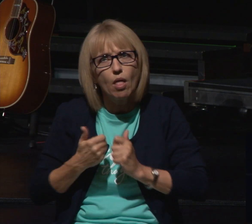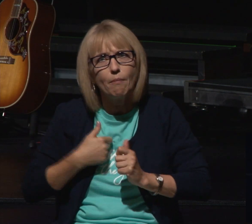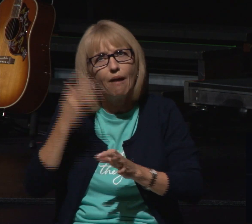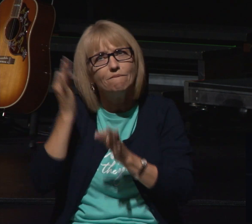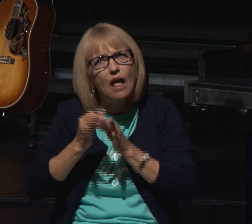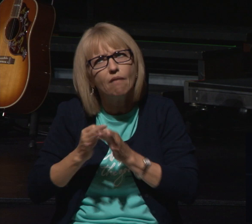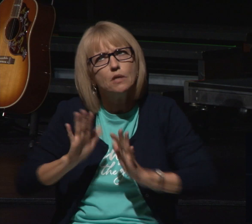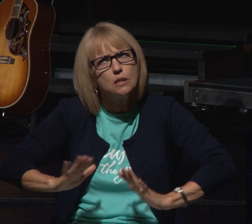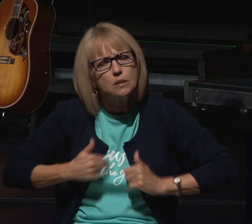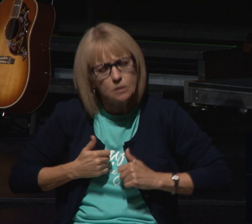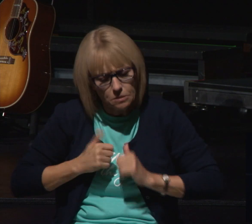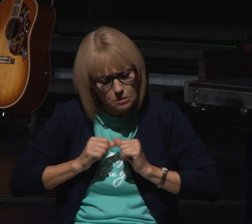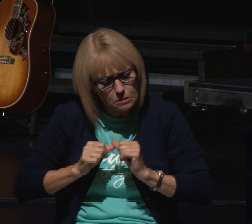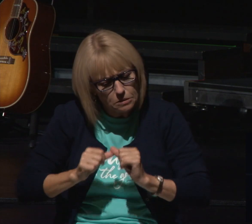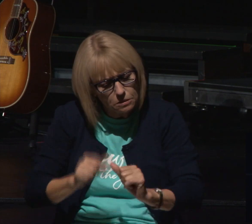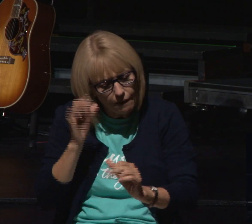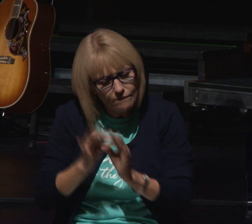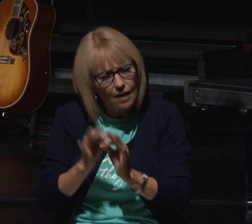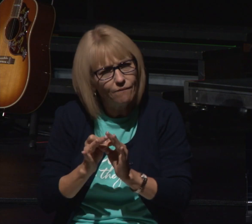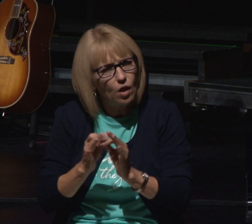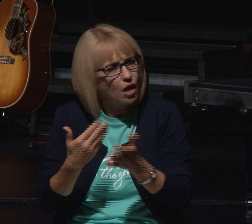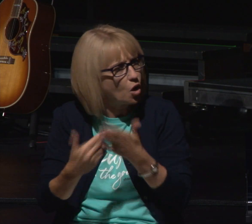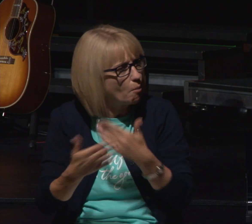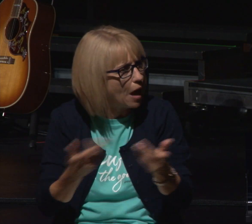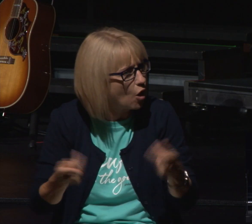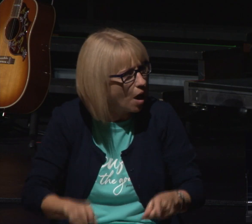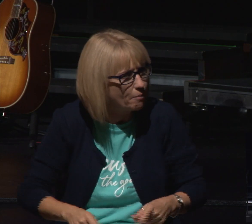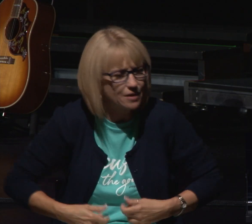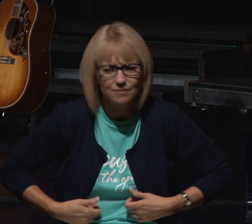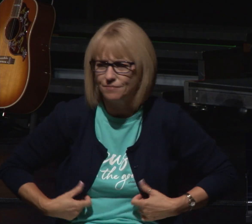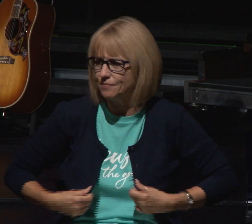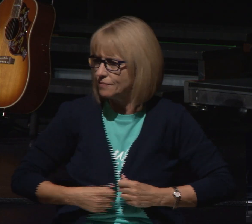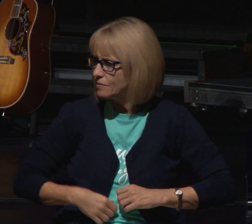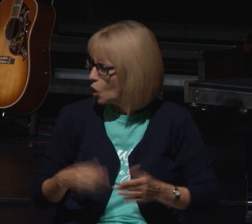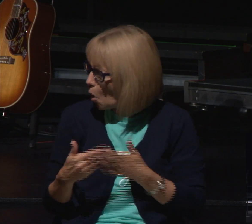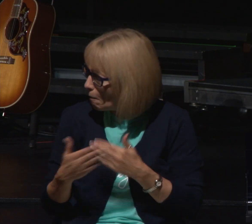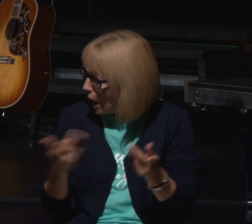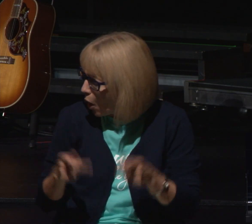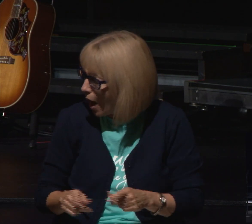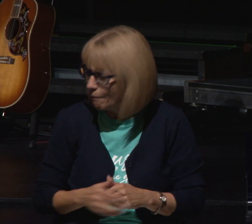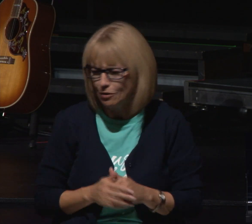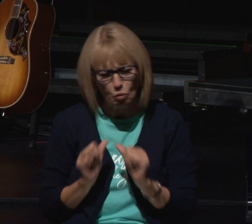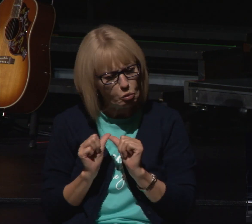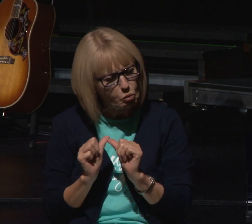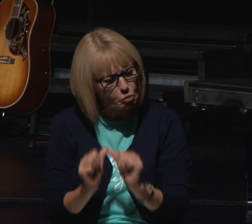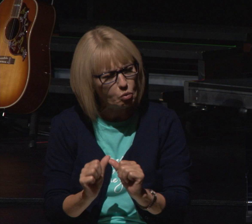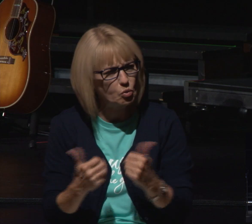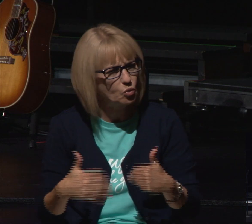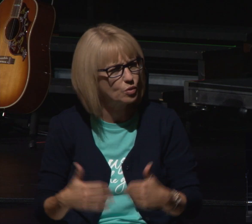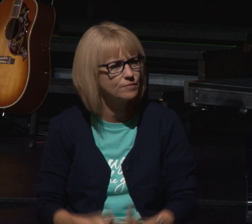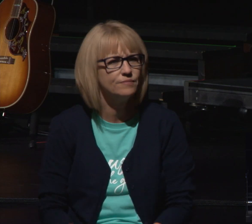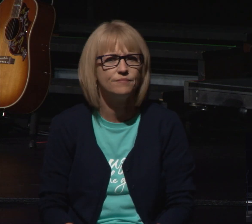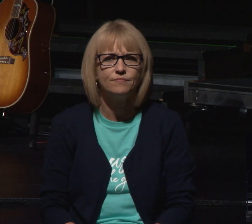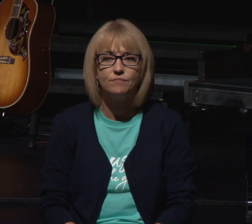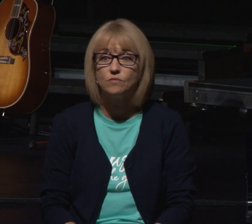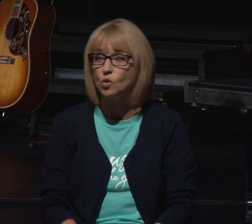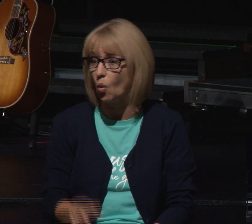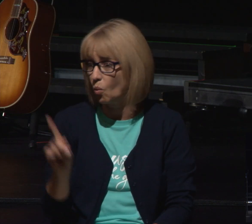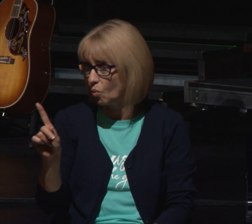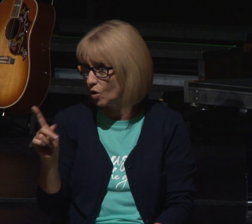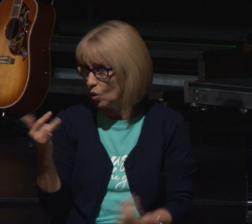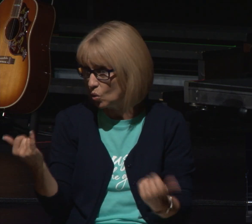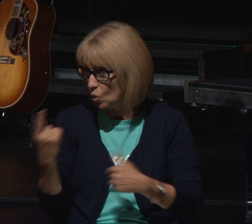faithful in the unexpected anyway despite despise all of that he's just stayed in there so today